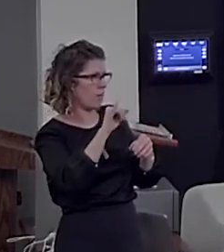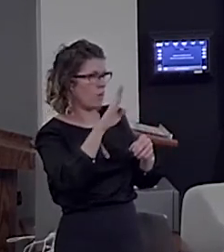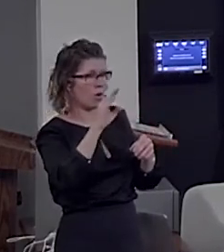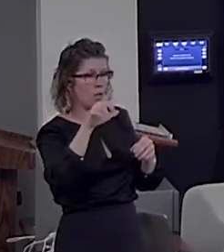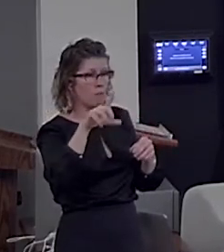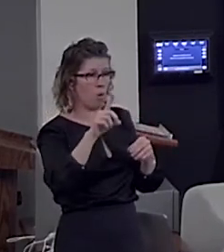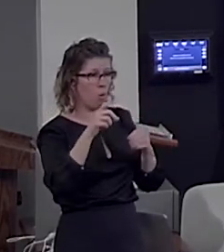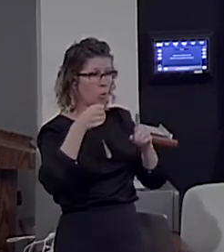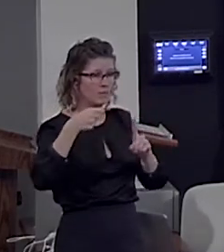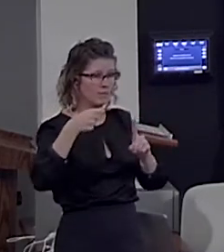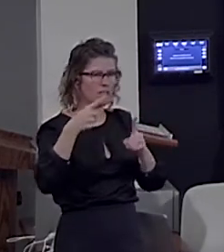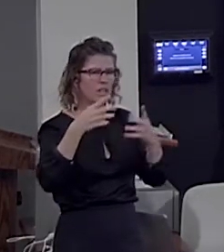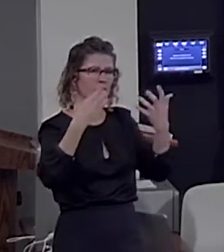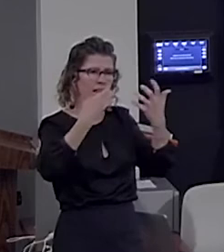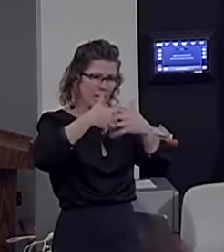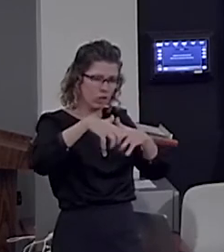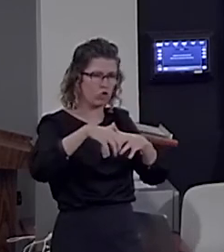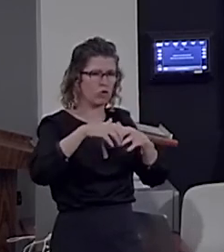an entire sentence.